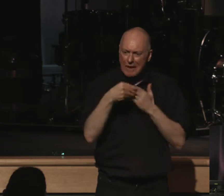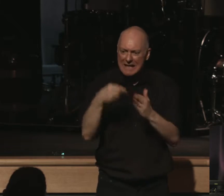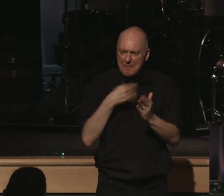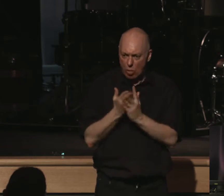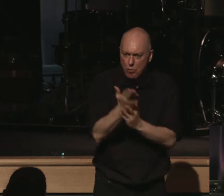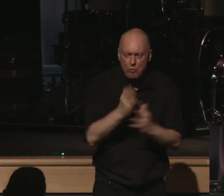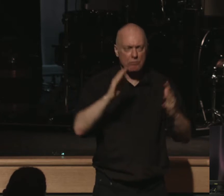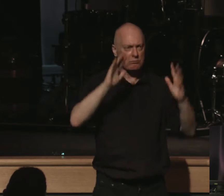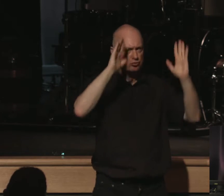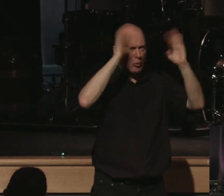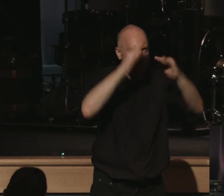as well.